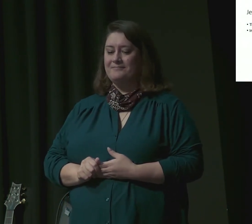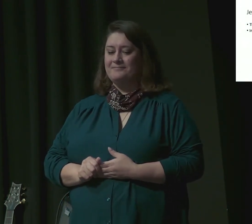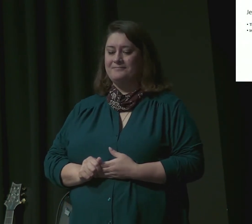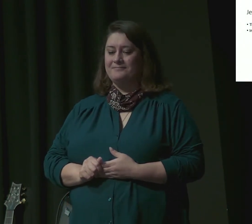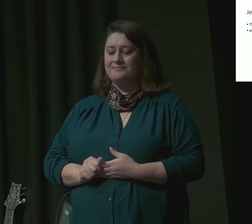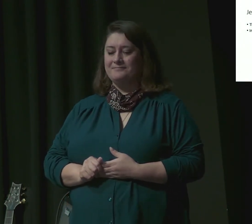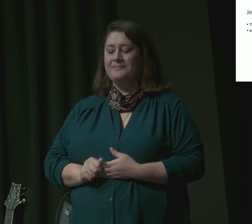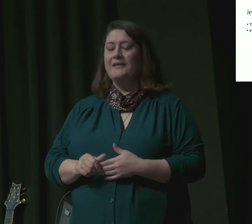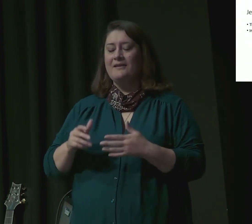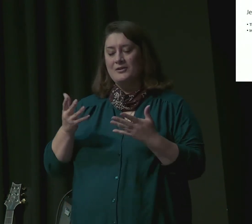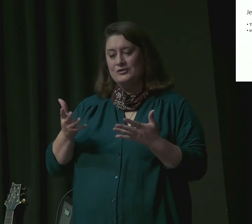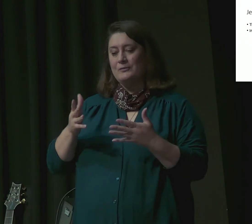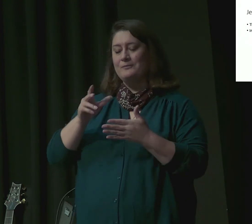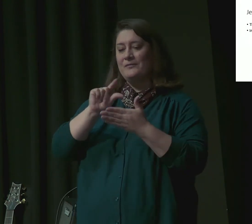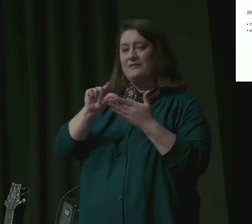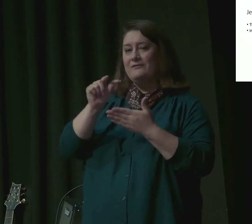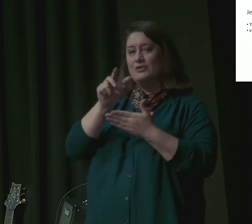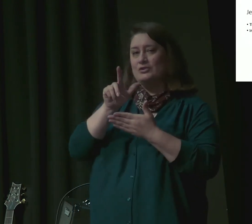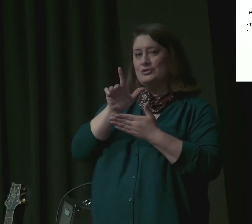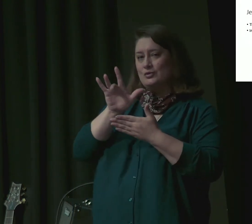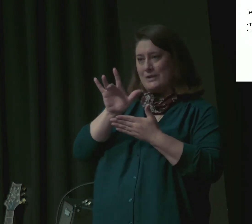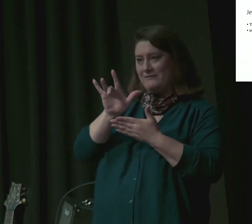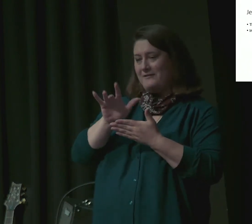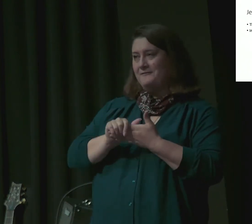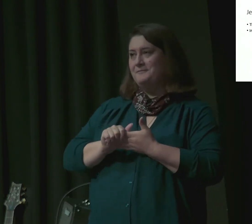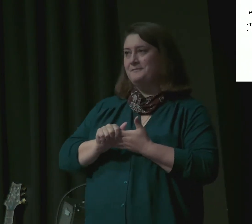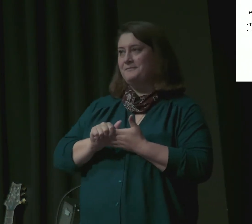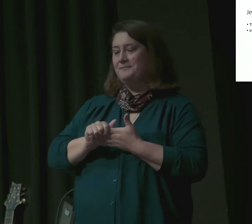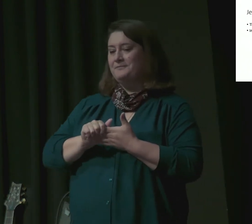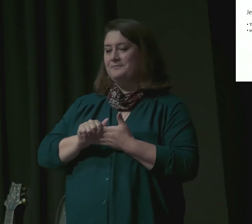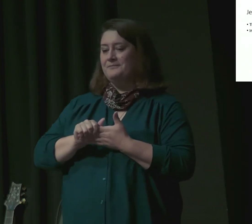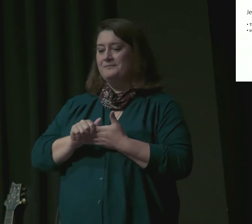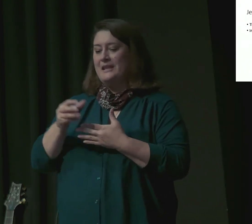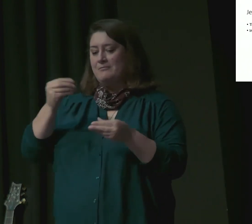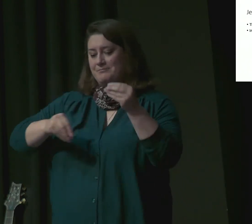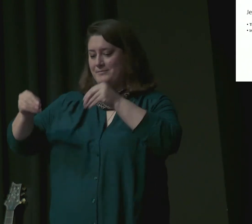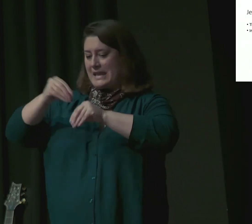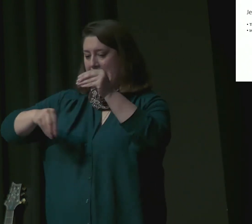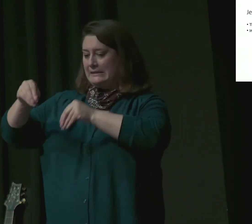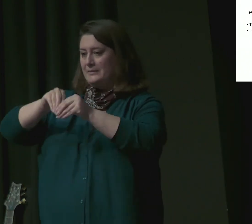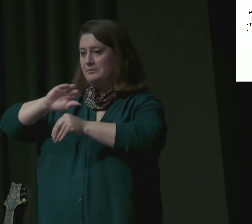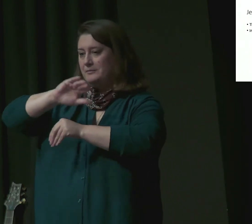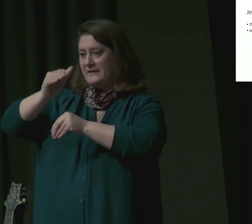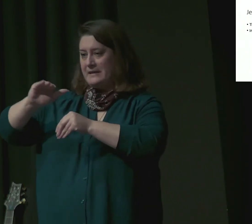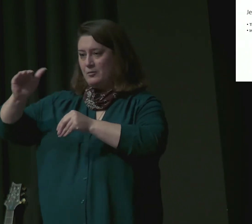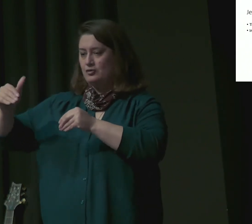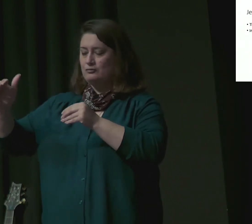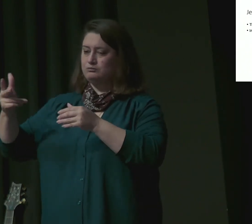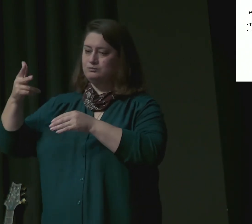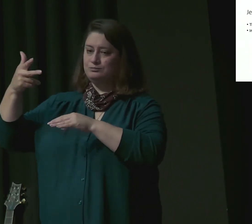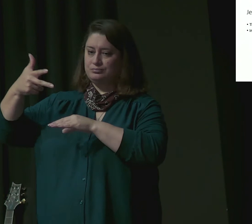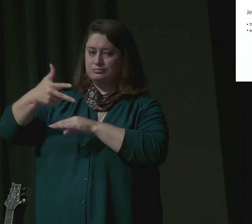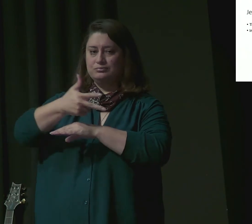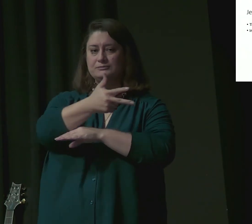provisions and they head down to Egypt and they report to stand before Joseph.